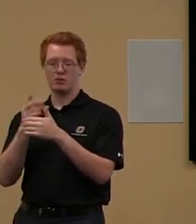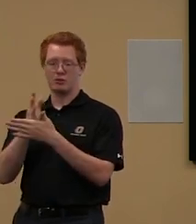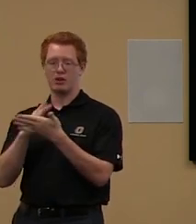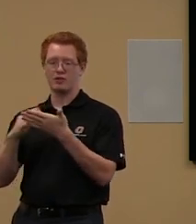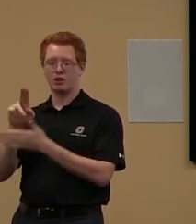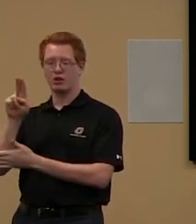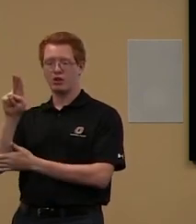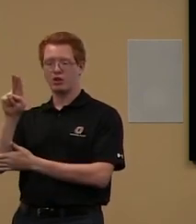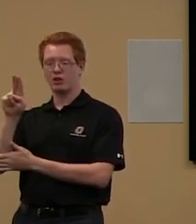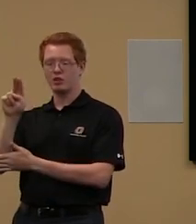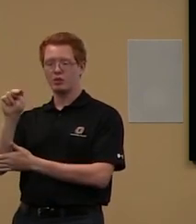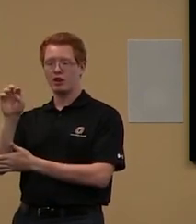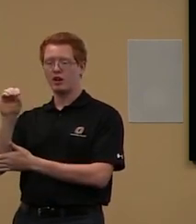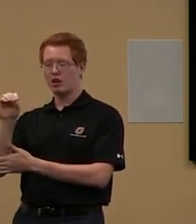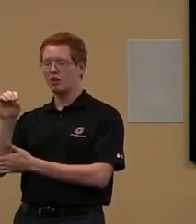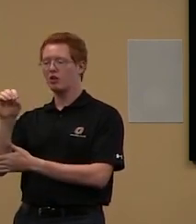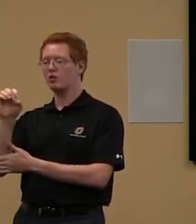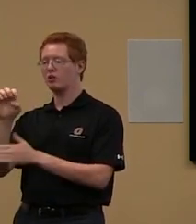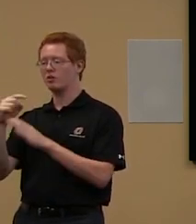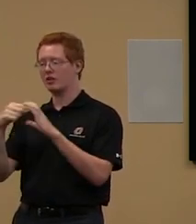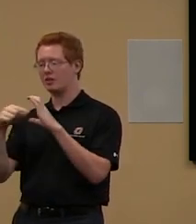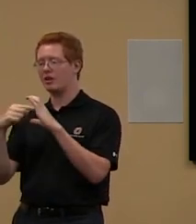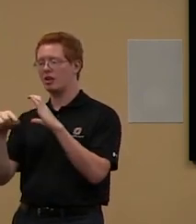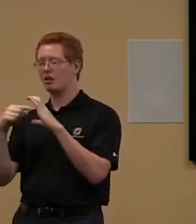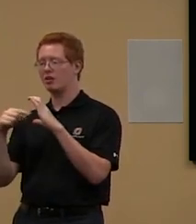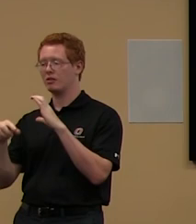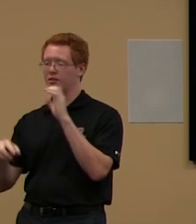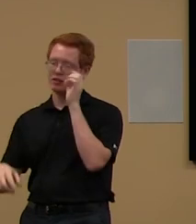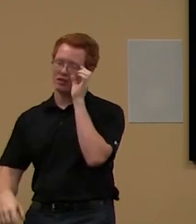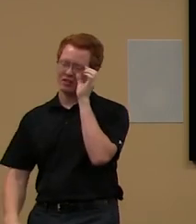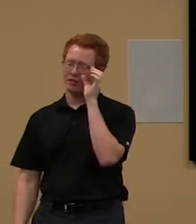First part of your UNO email, yeah.